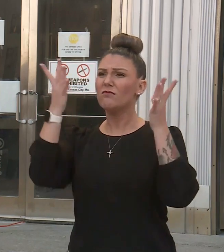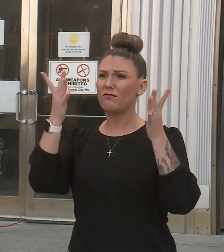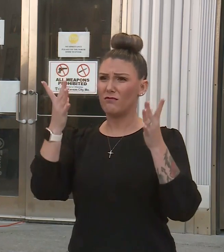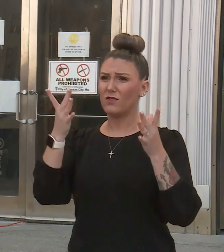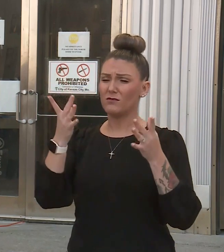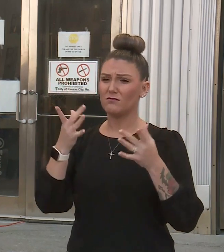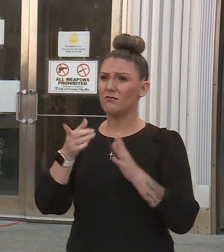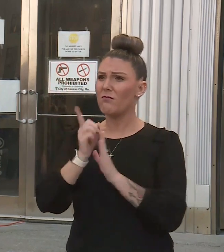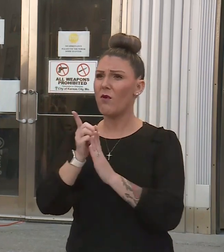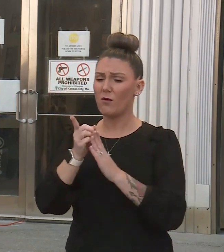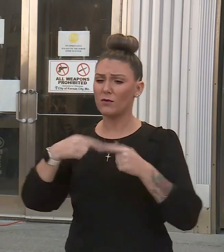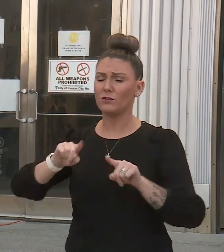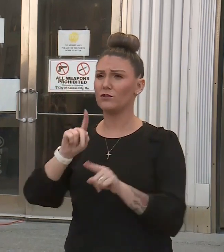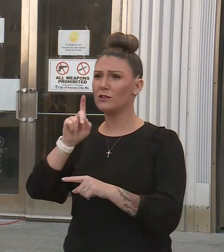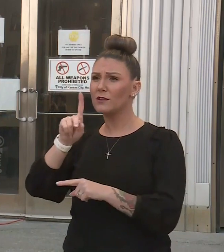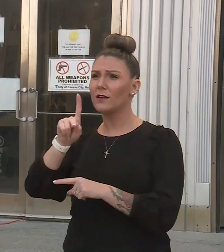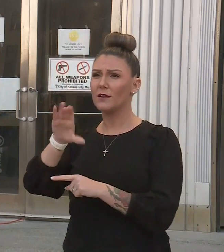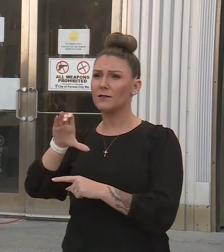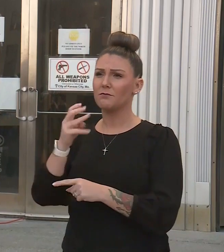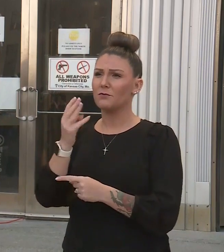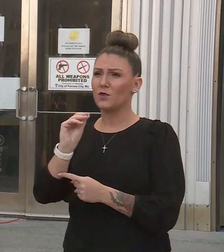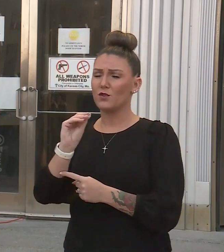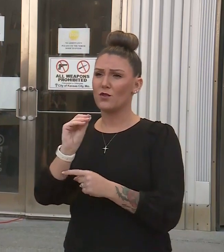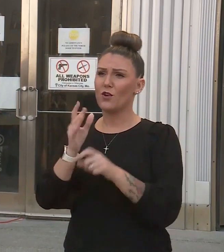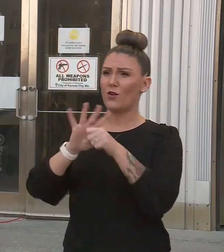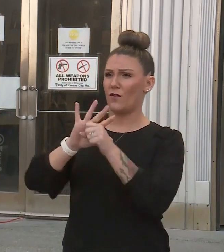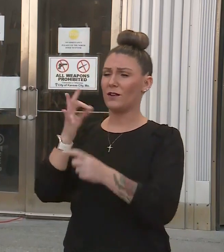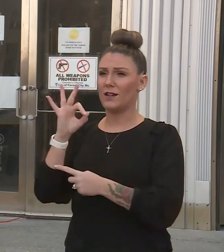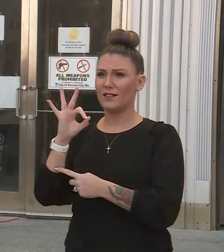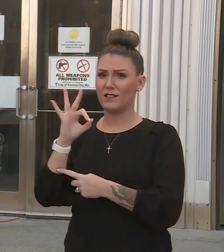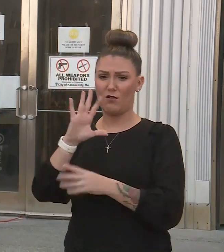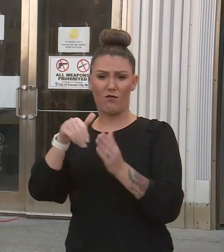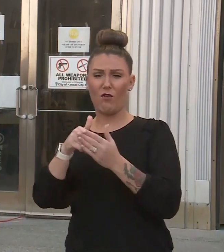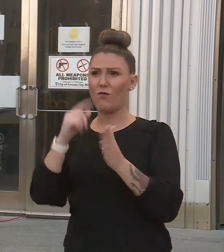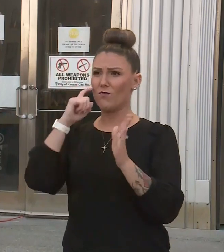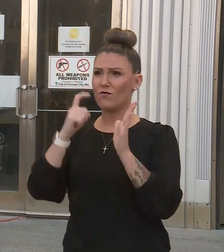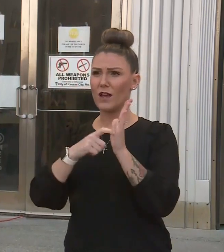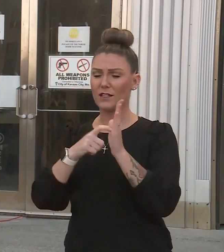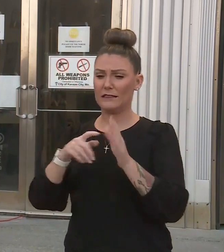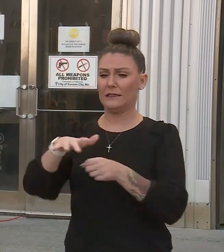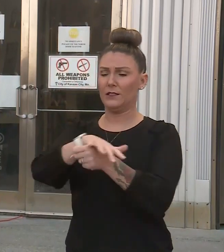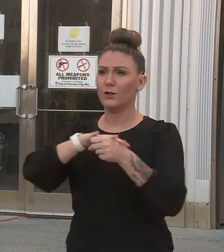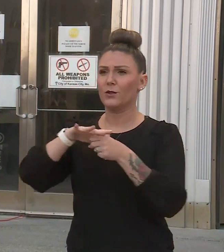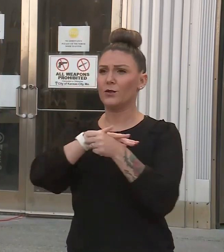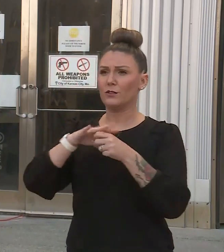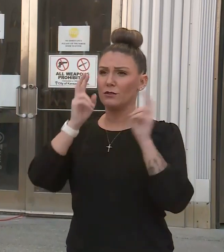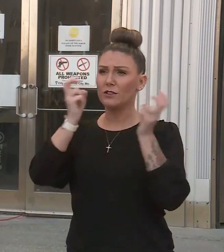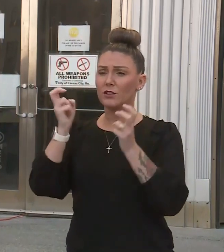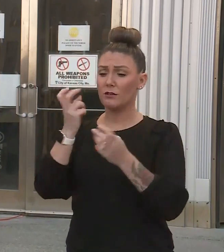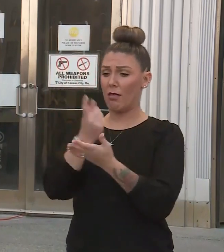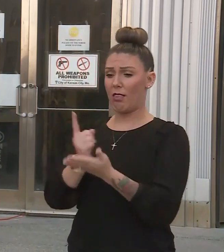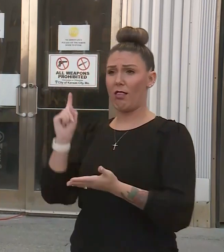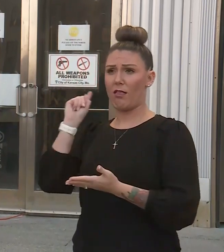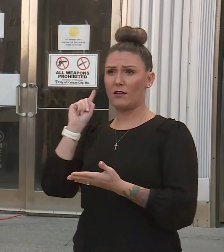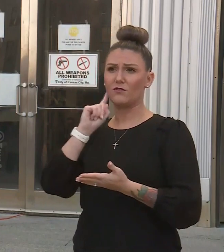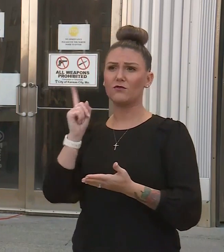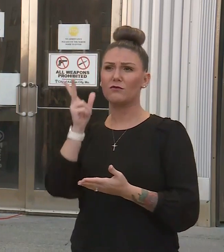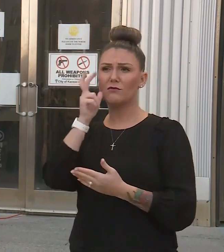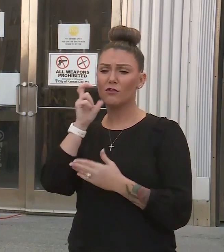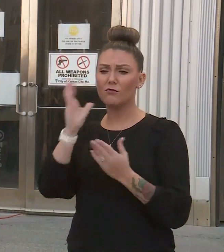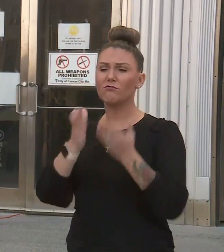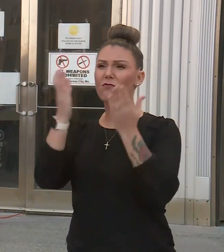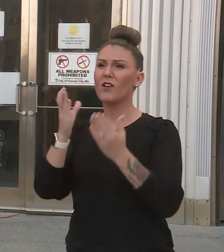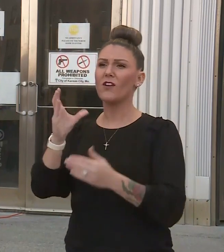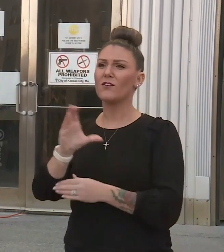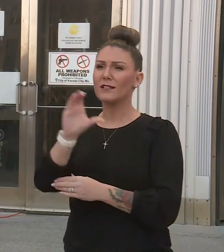in Kansas City's response to COVID-19. We all recognize it is a regional issue. Last week, you would have heard recommendations from